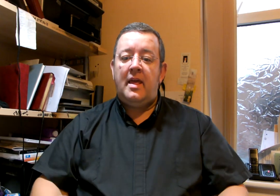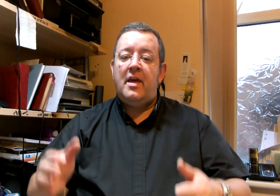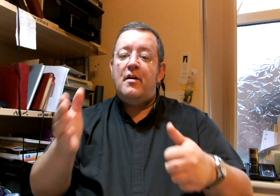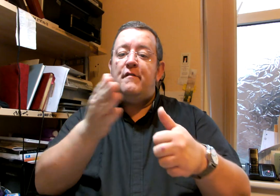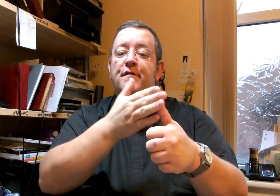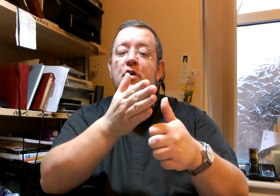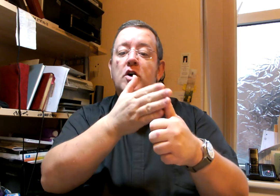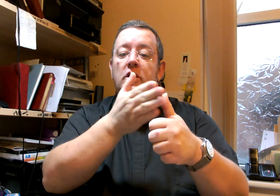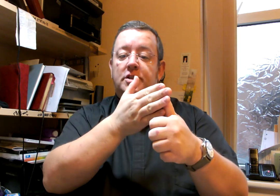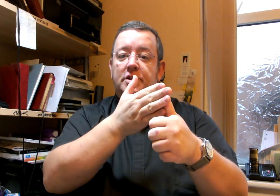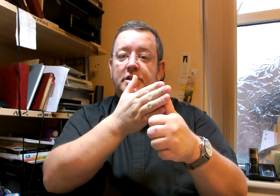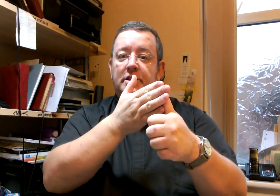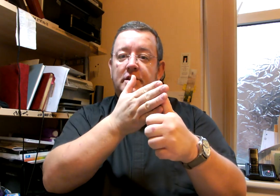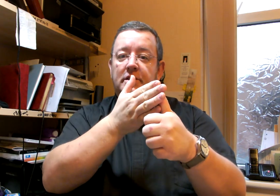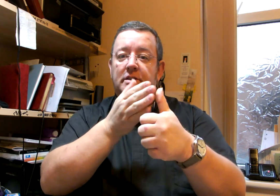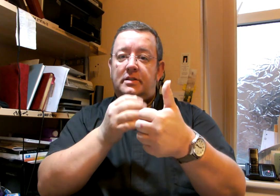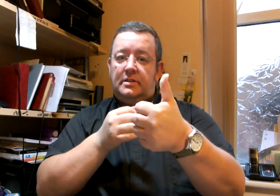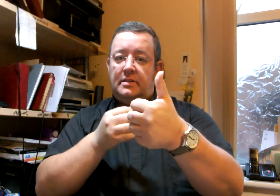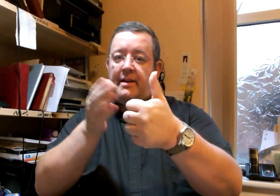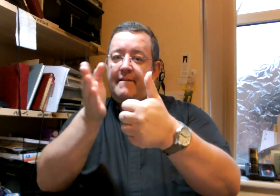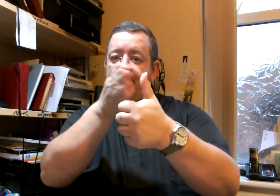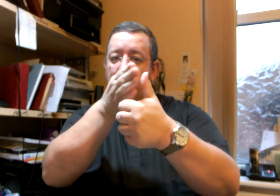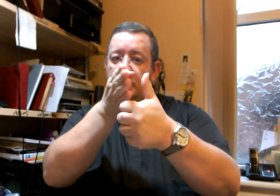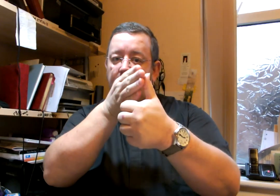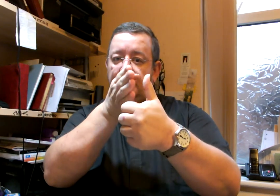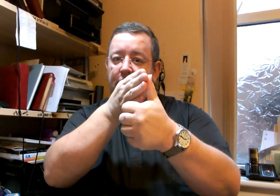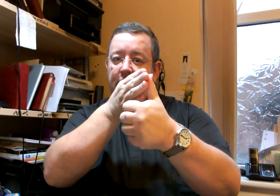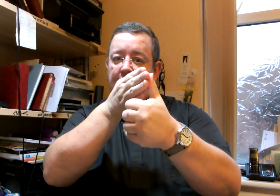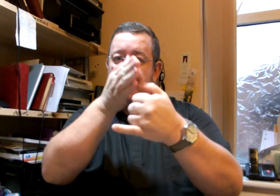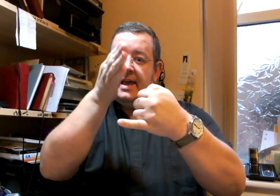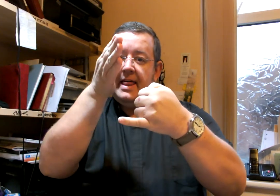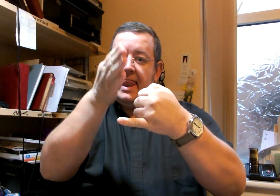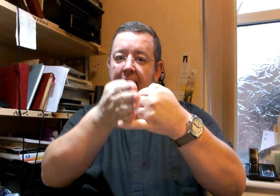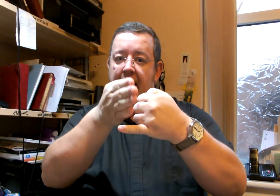First. First. Last.